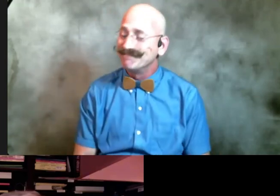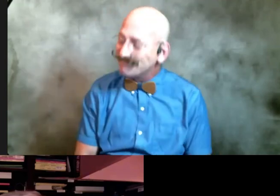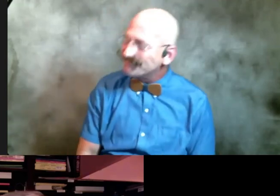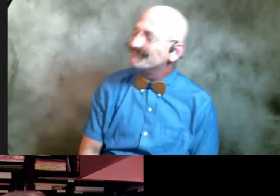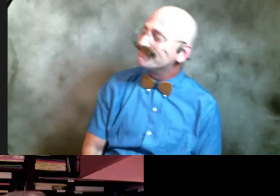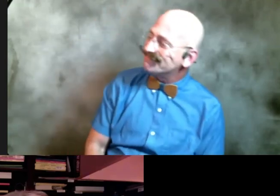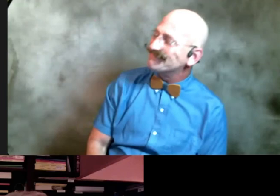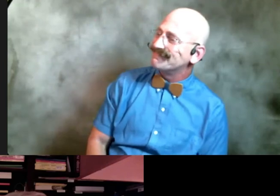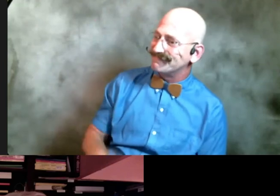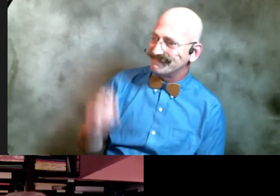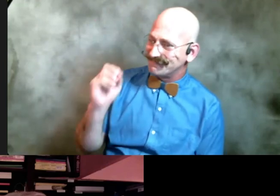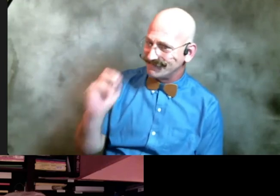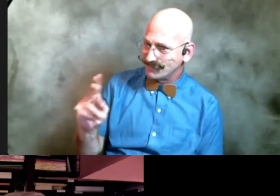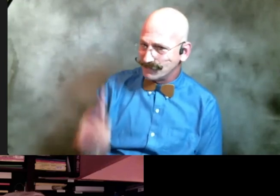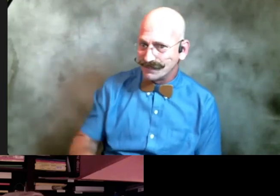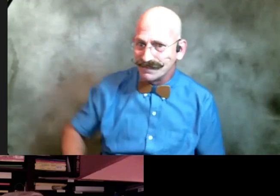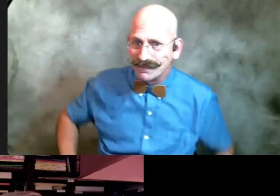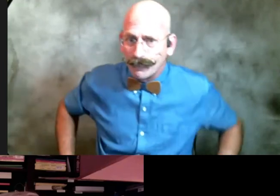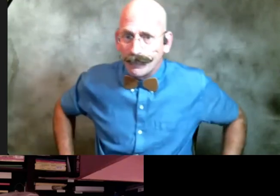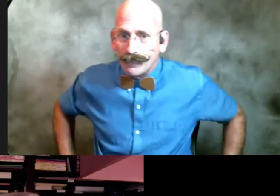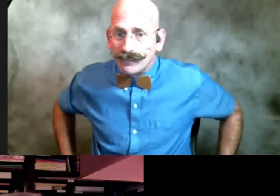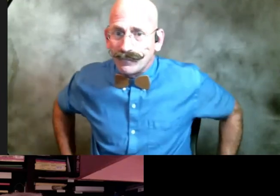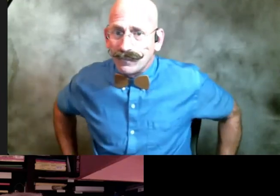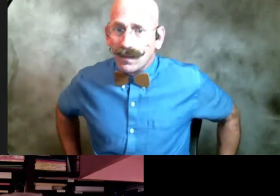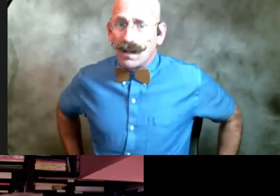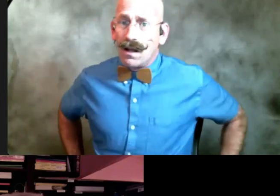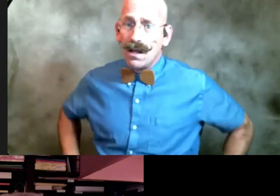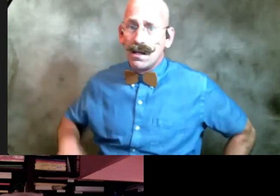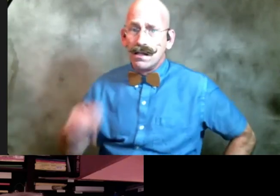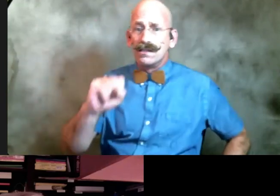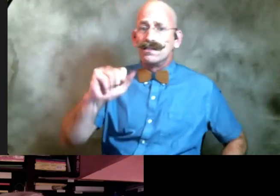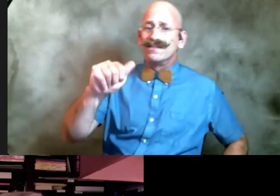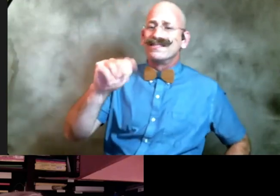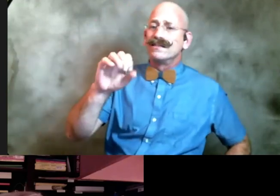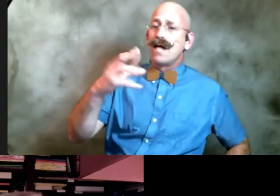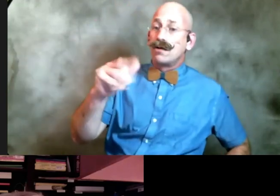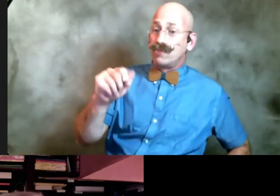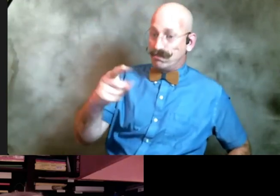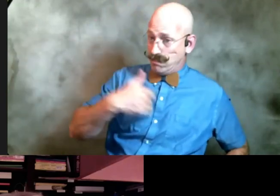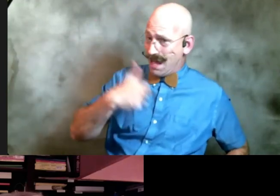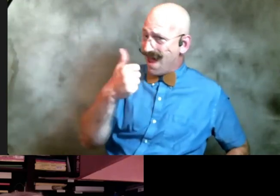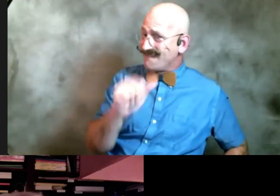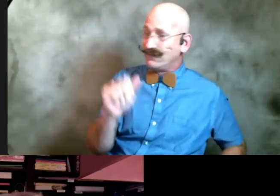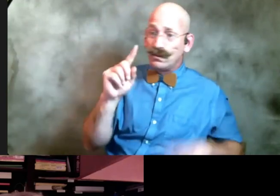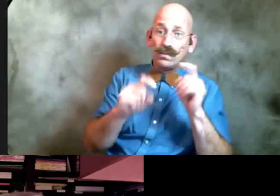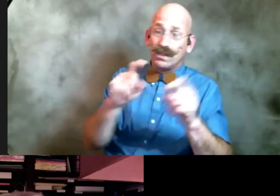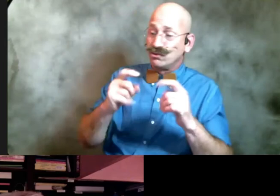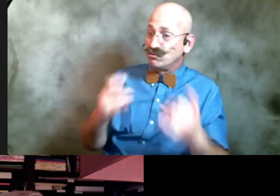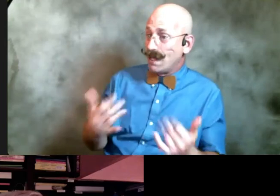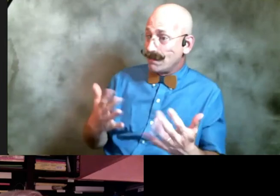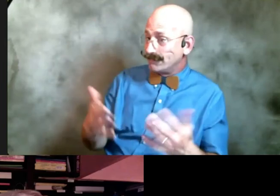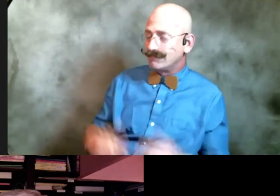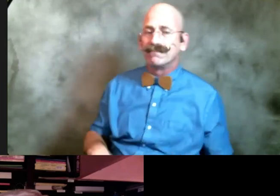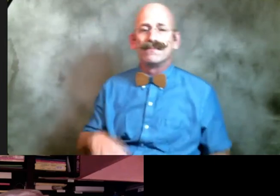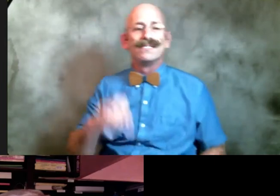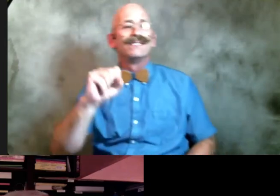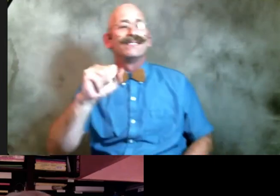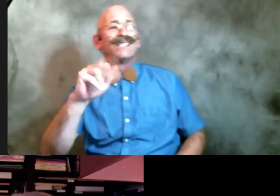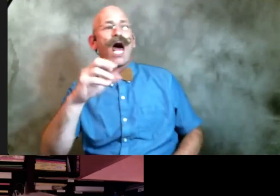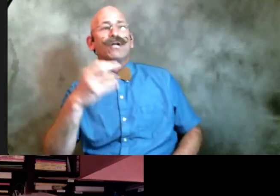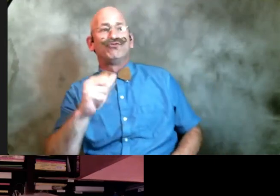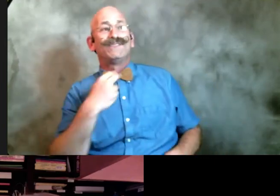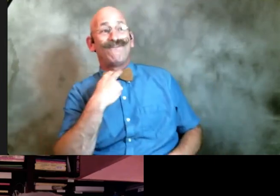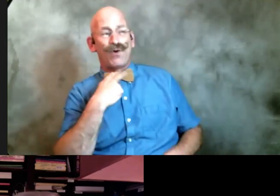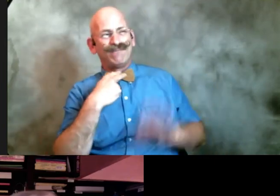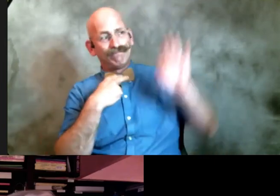okay uh sasha are do we have any questions coming in from people at this point we hi there uh we do have one